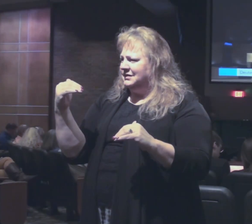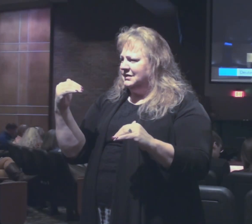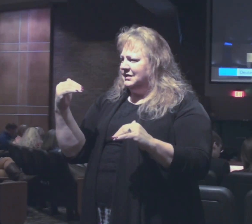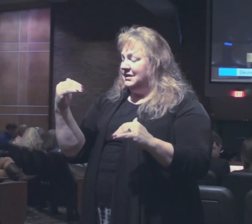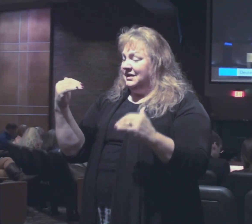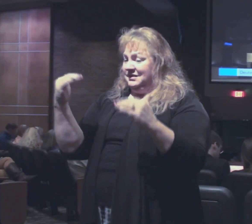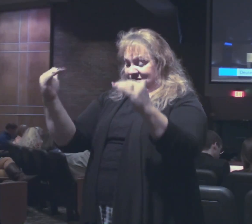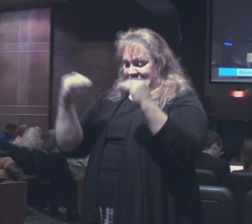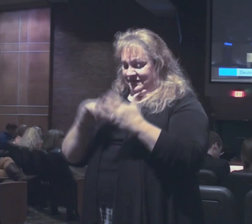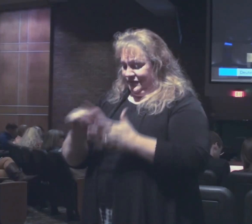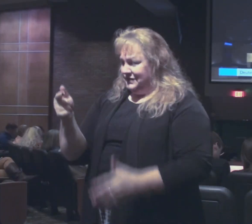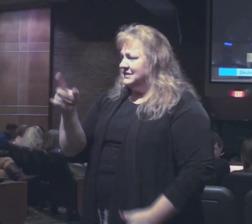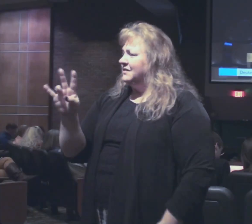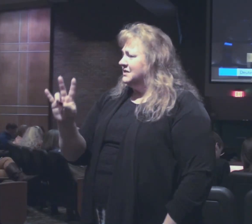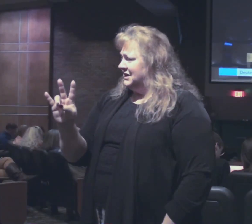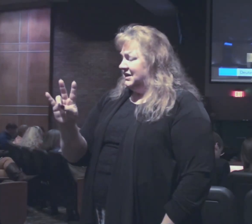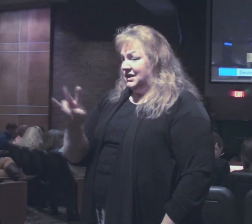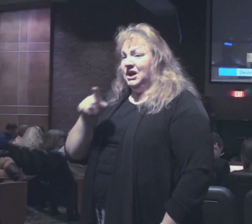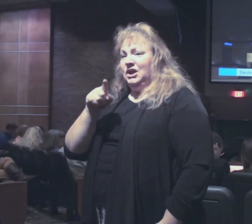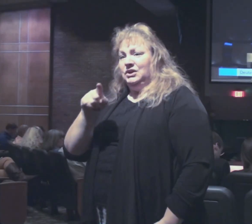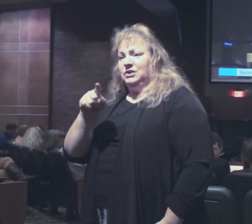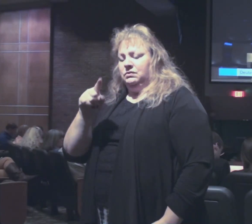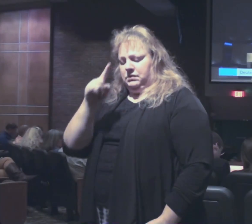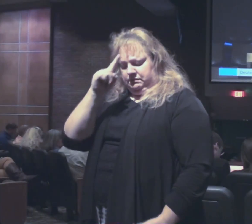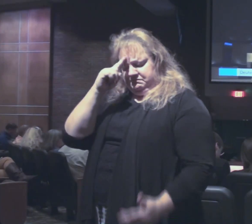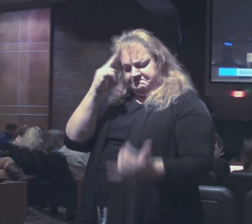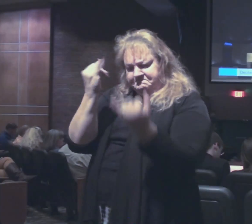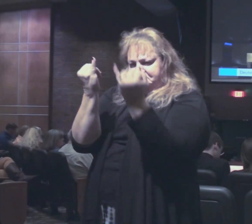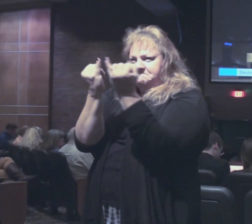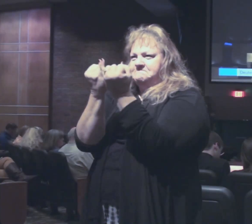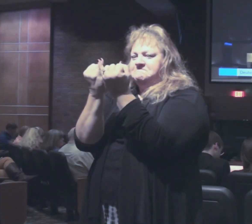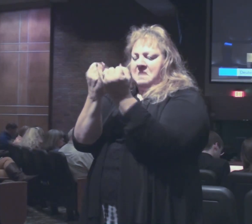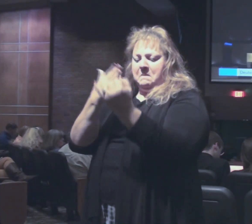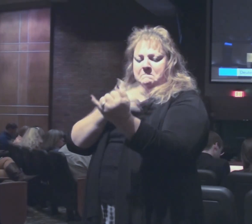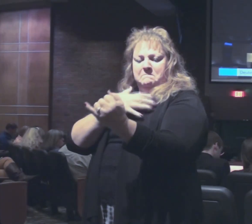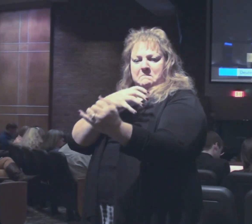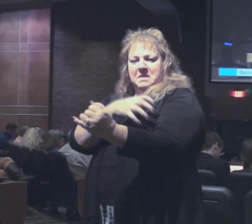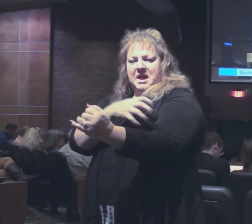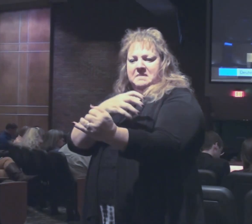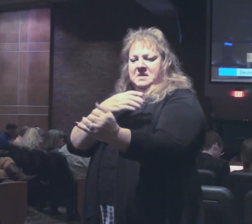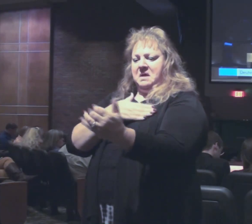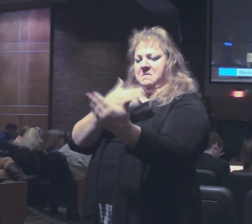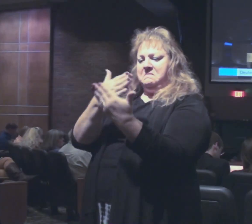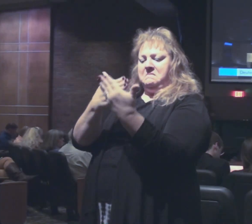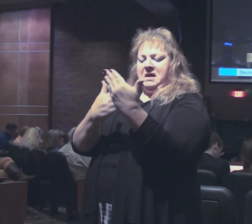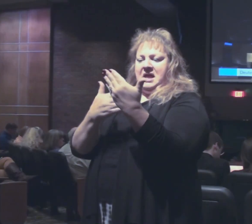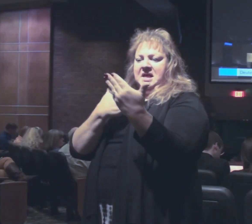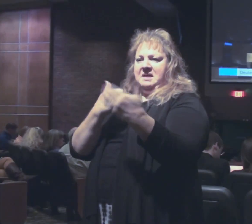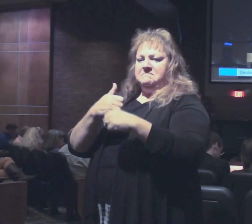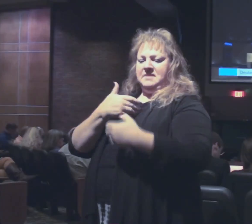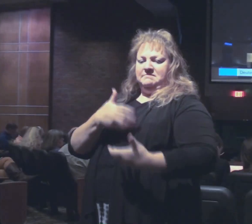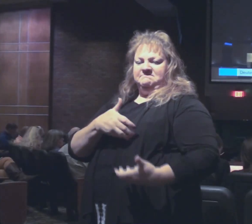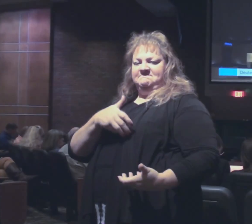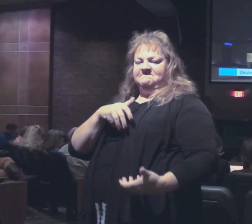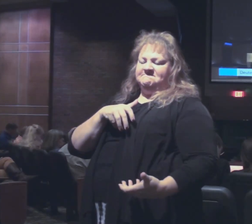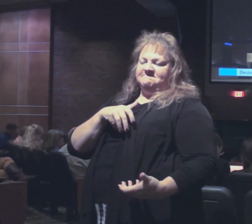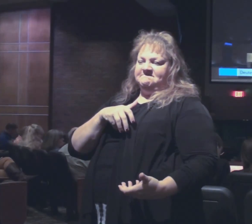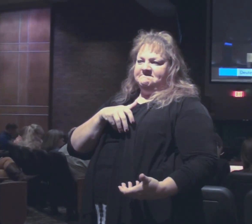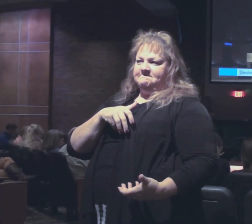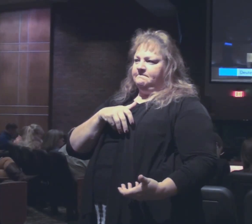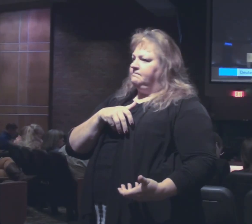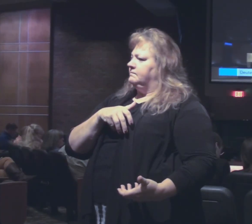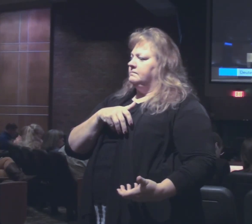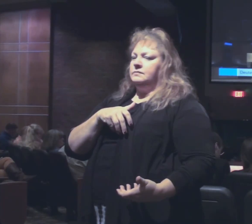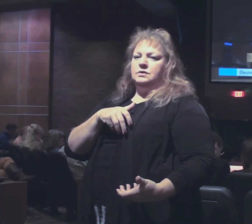Then down in verse 17, Otherwise, you may say in your heart, my power, the strength of my hand made me this wealth. But you